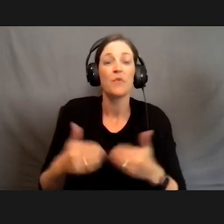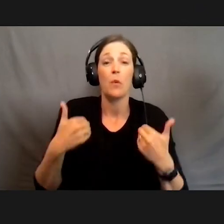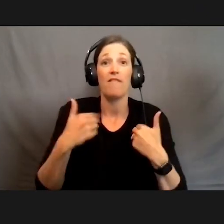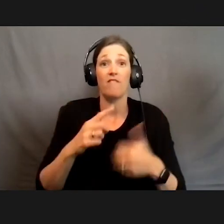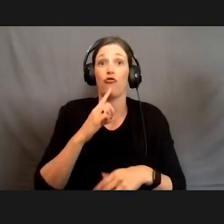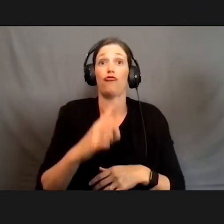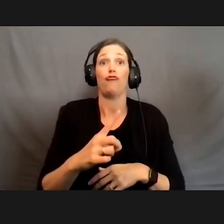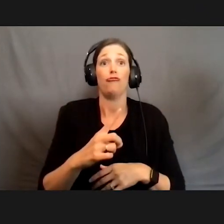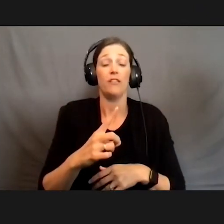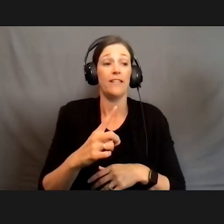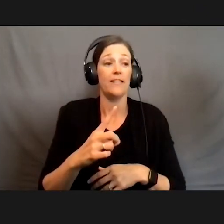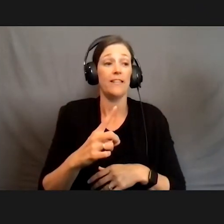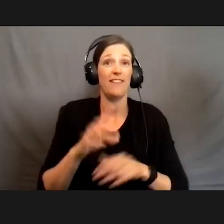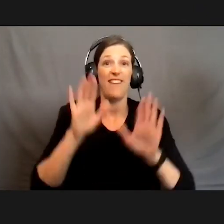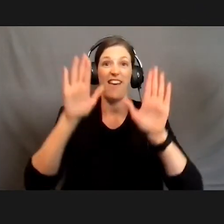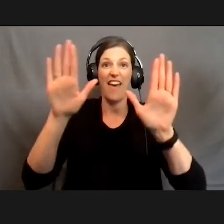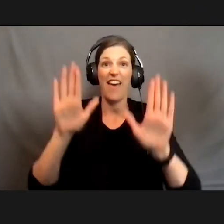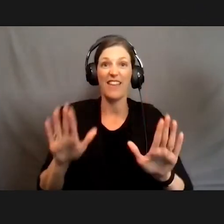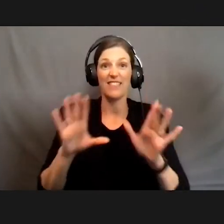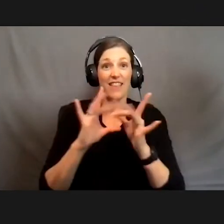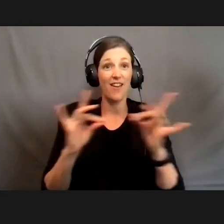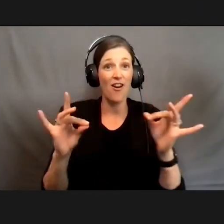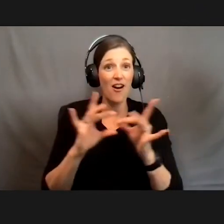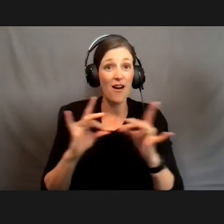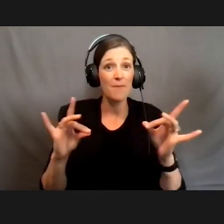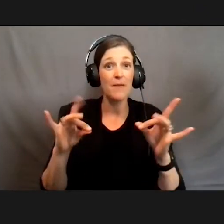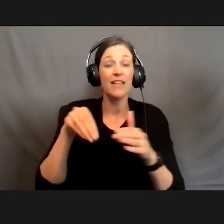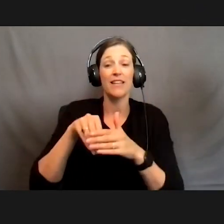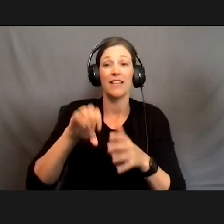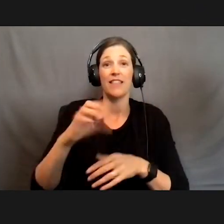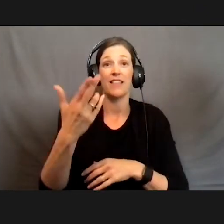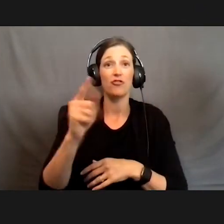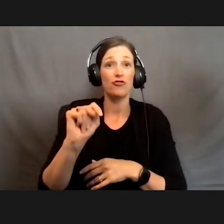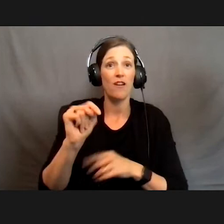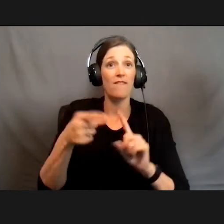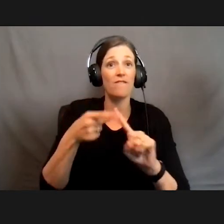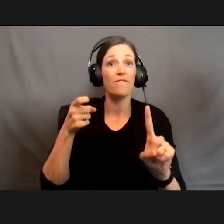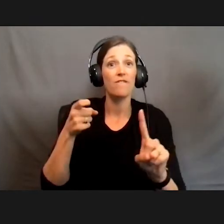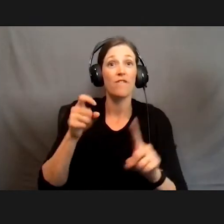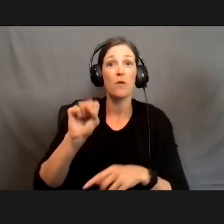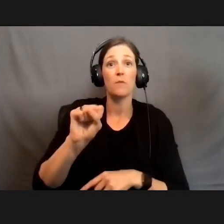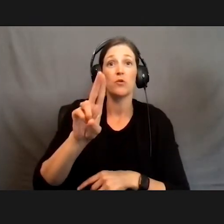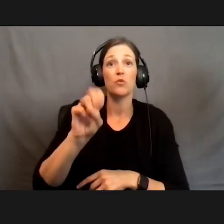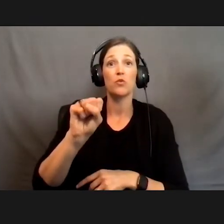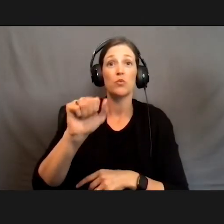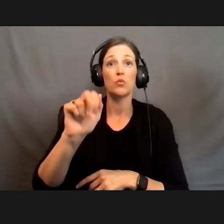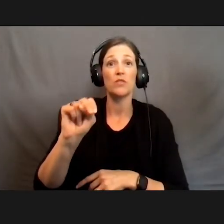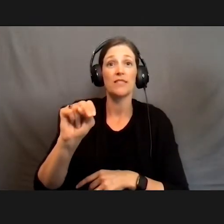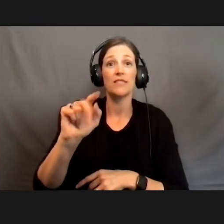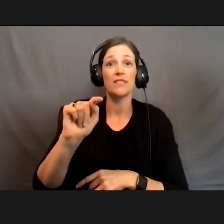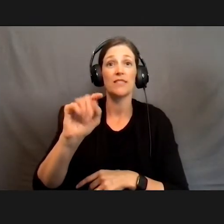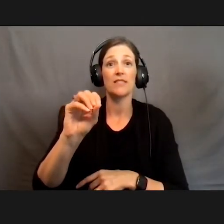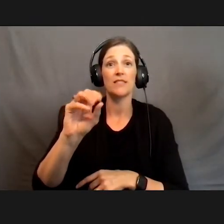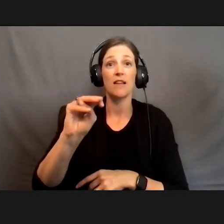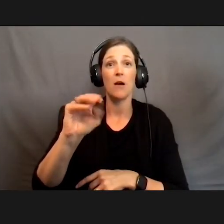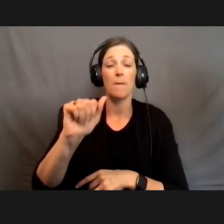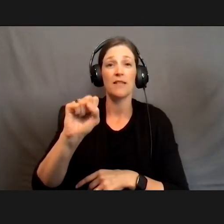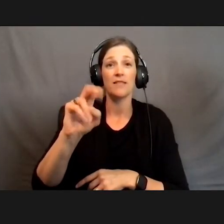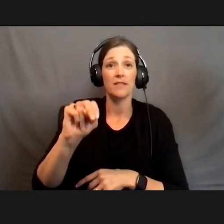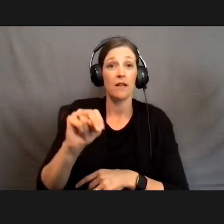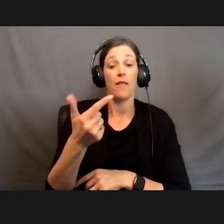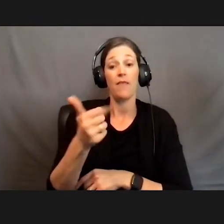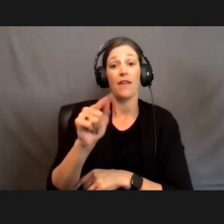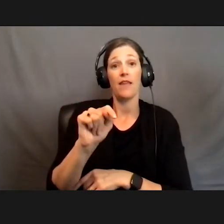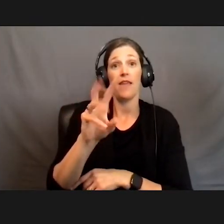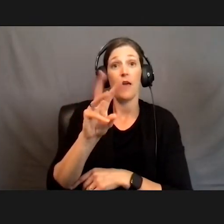excellent comment in the in the chat box from Susan Thomason the gateway course redesign could